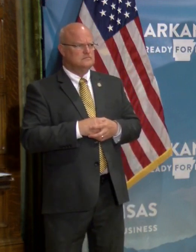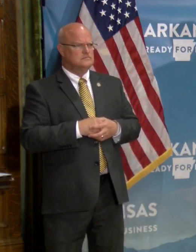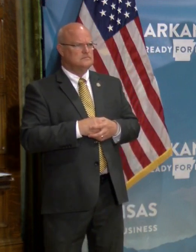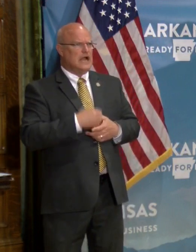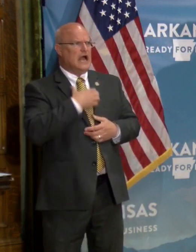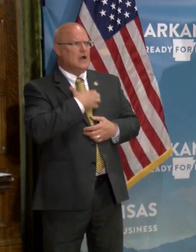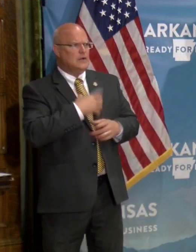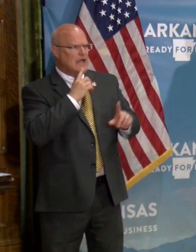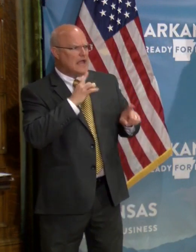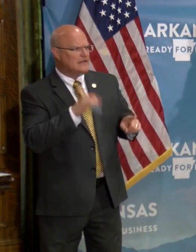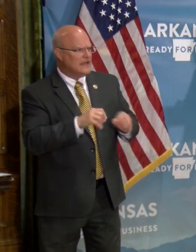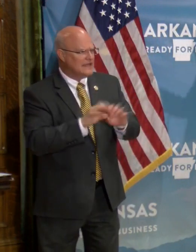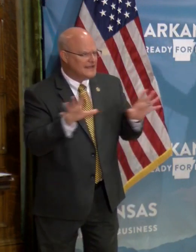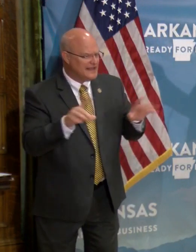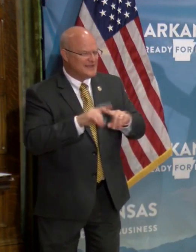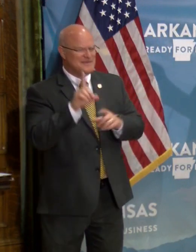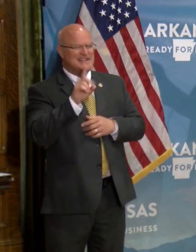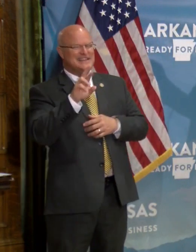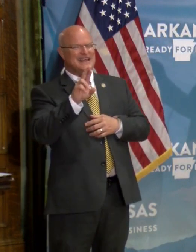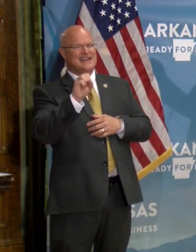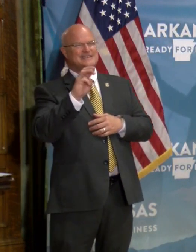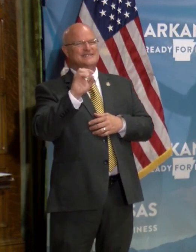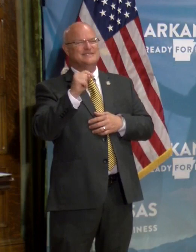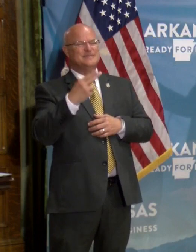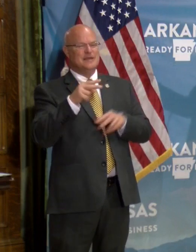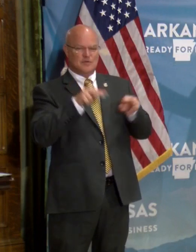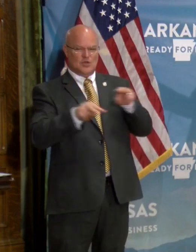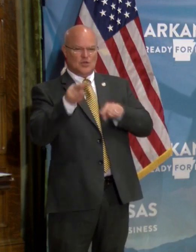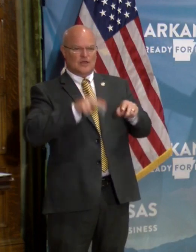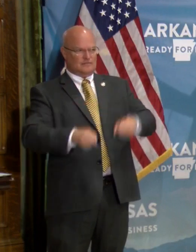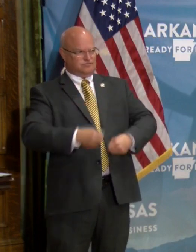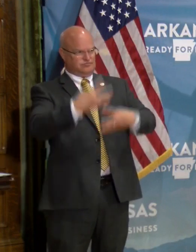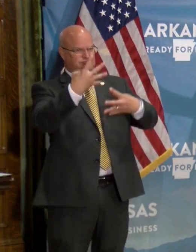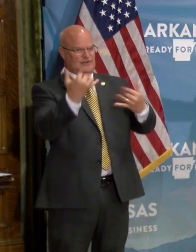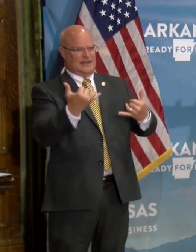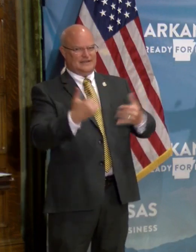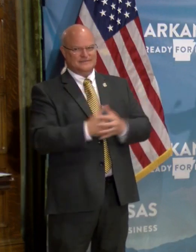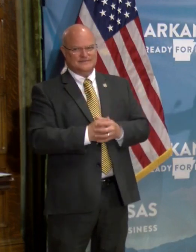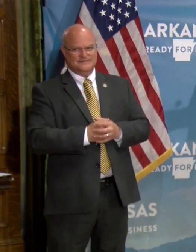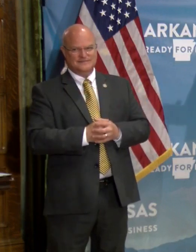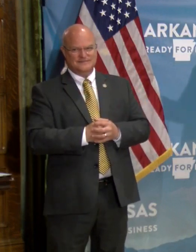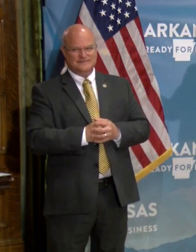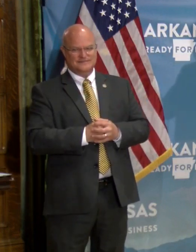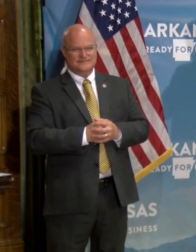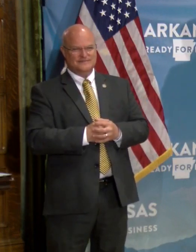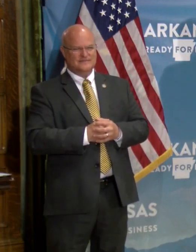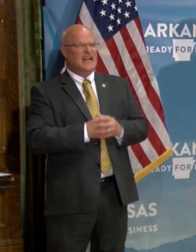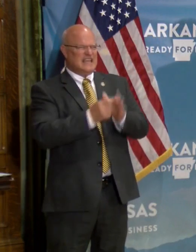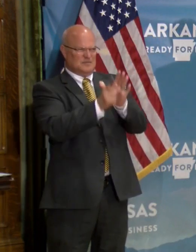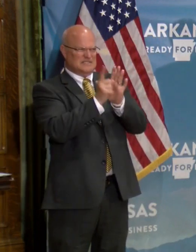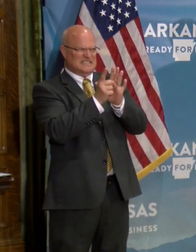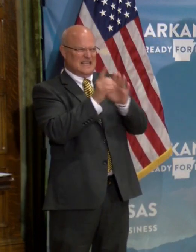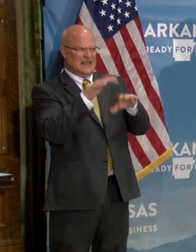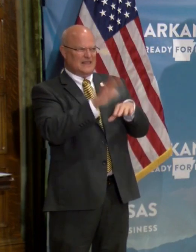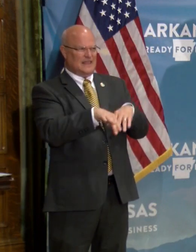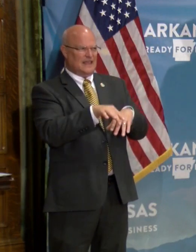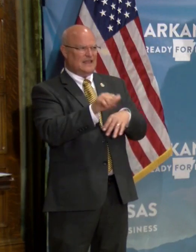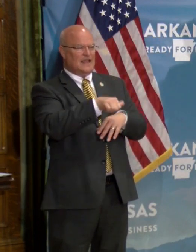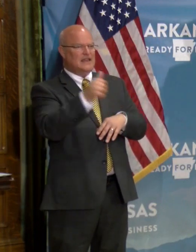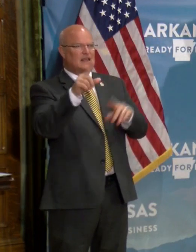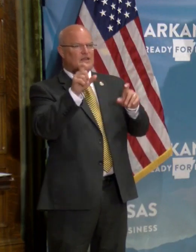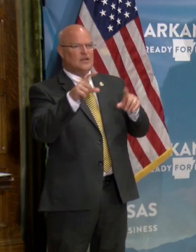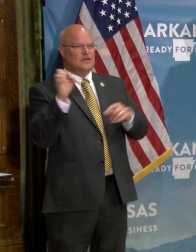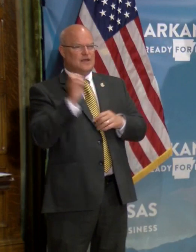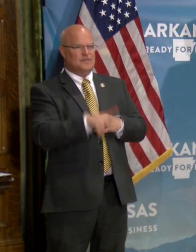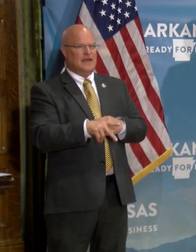I wish I could answer that clearly, but Dr. Smith is going to be looking that up. Is that right? Give him a second on that. do another